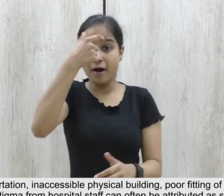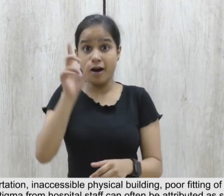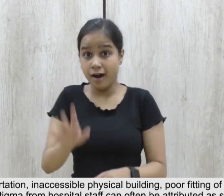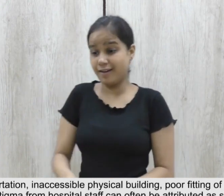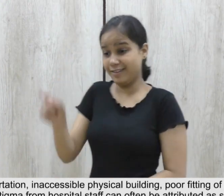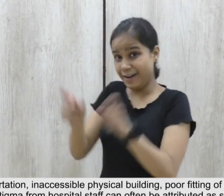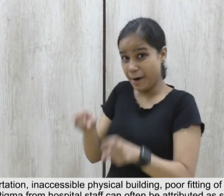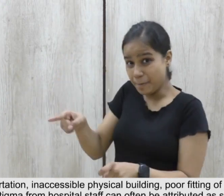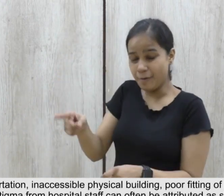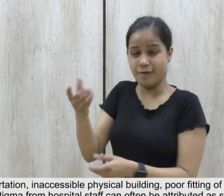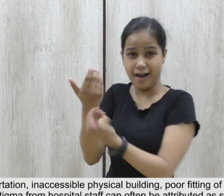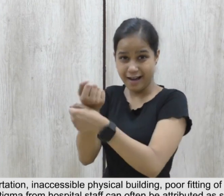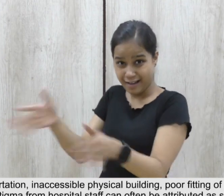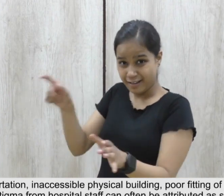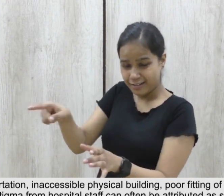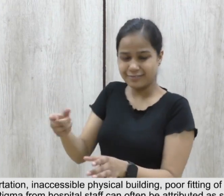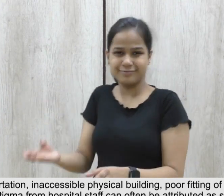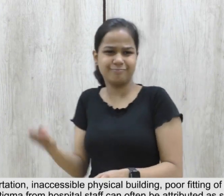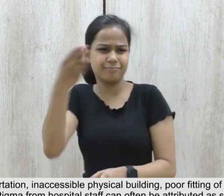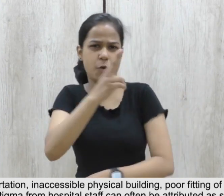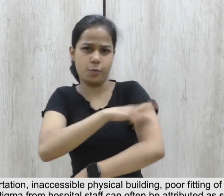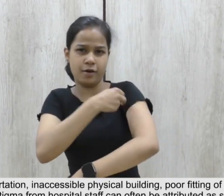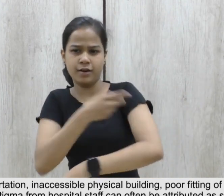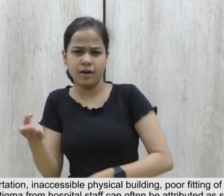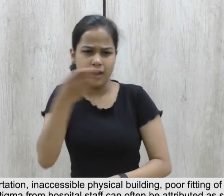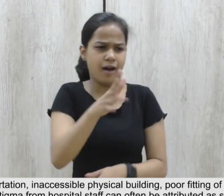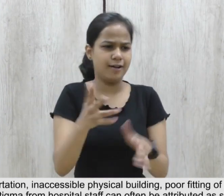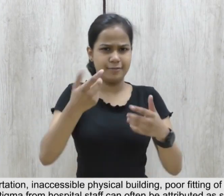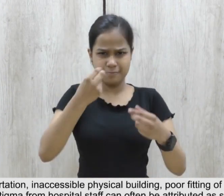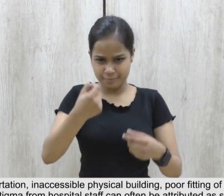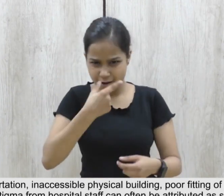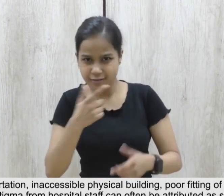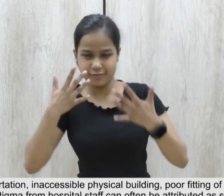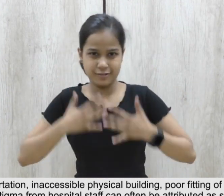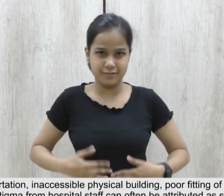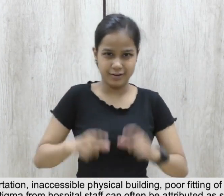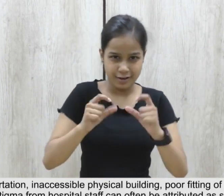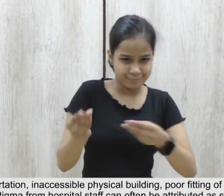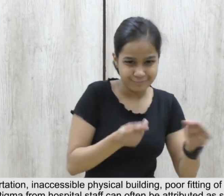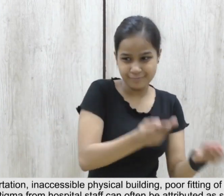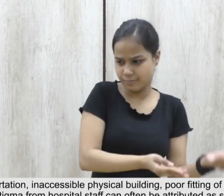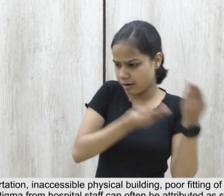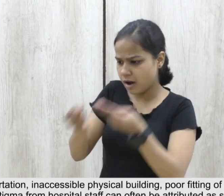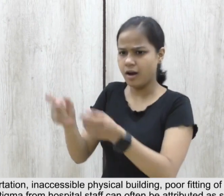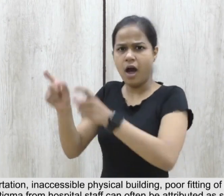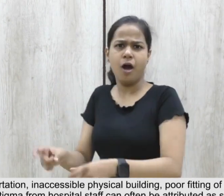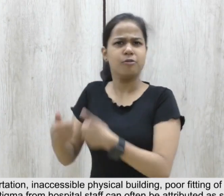can often be attributed as